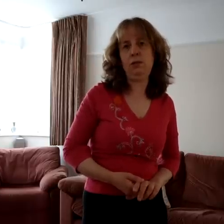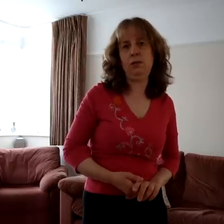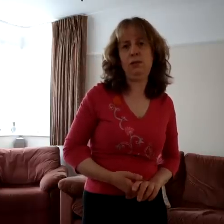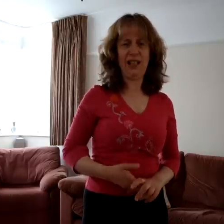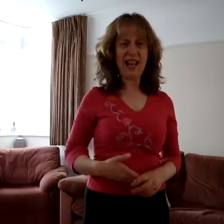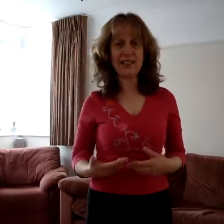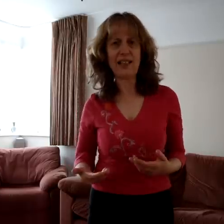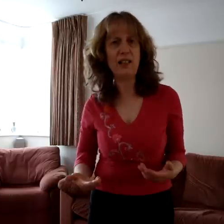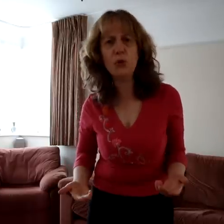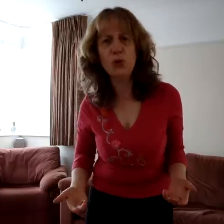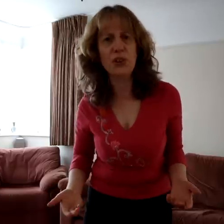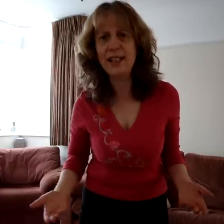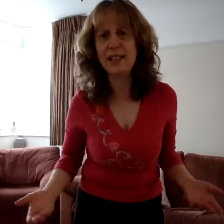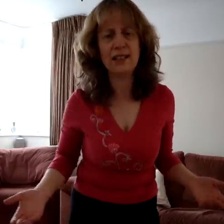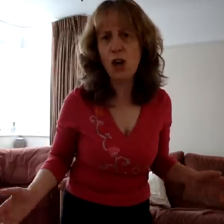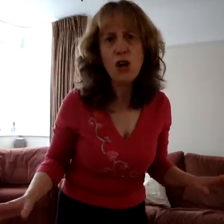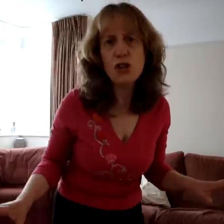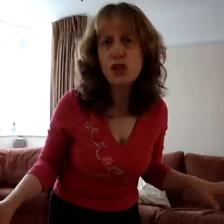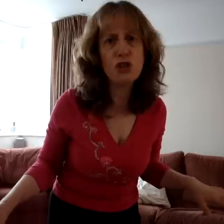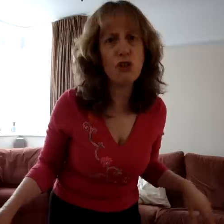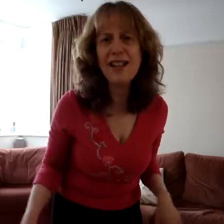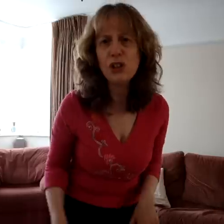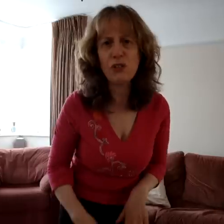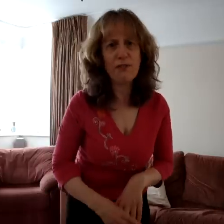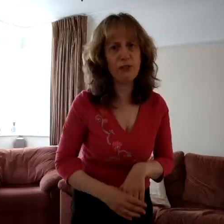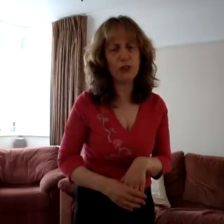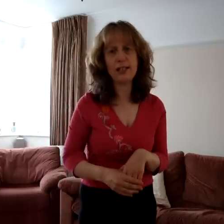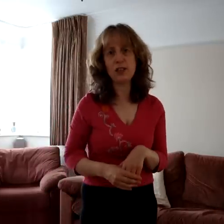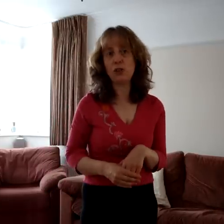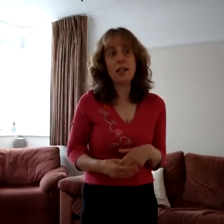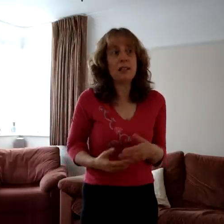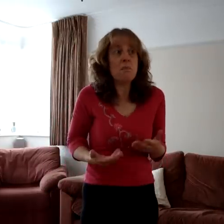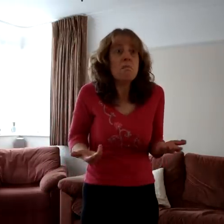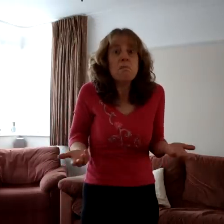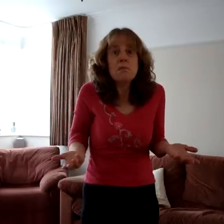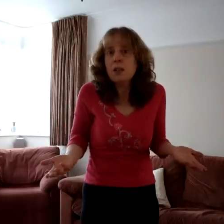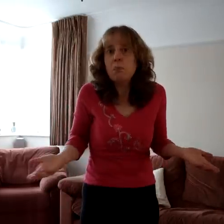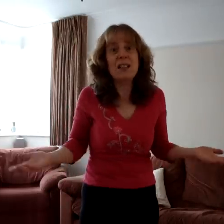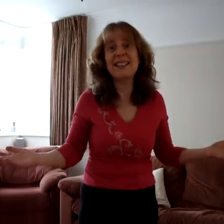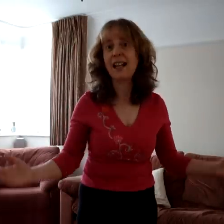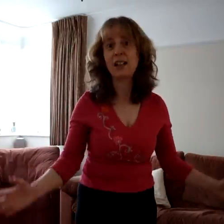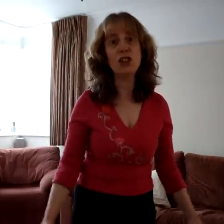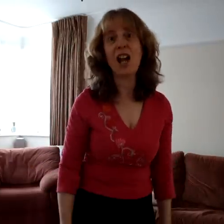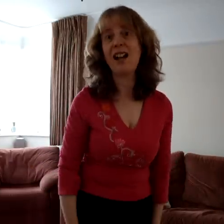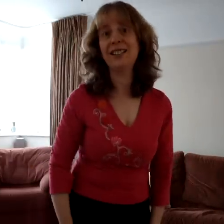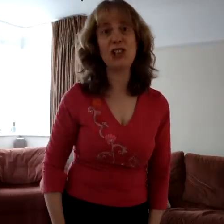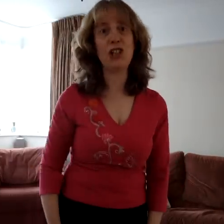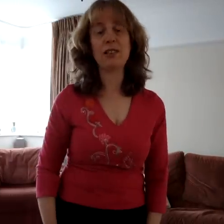Last scene of all that ends this strange eventful history is, but second childishness.